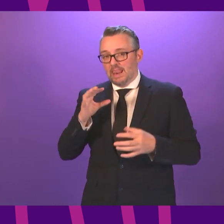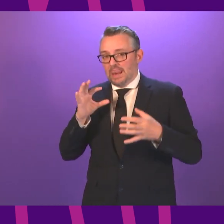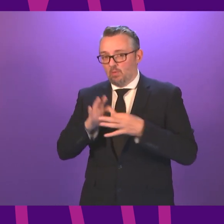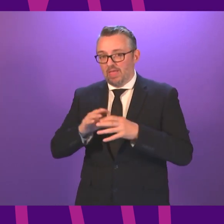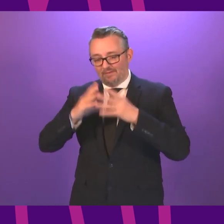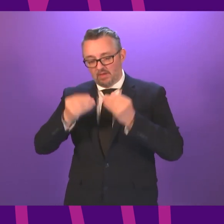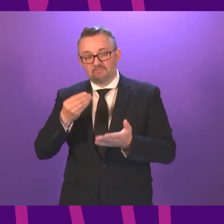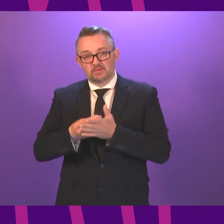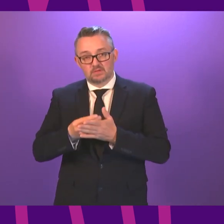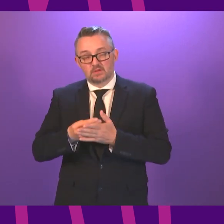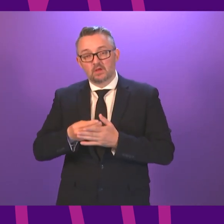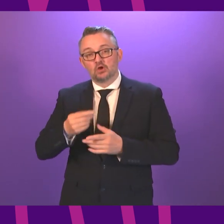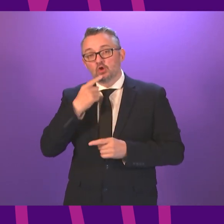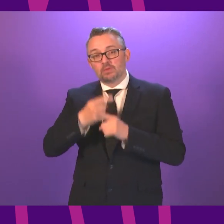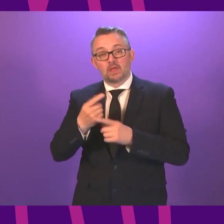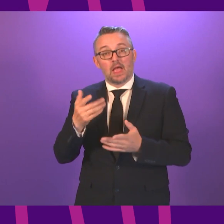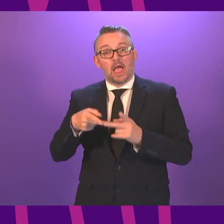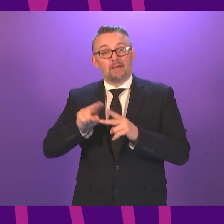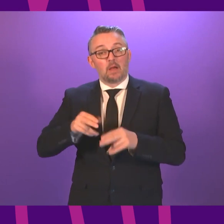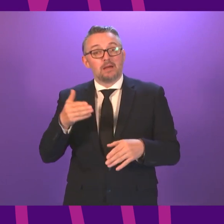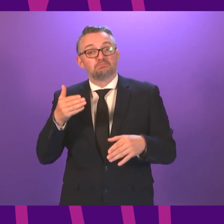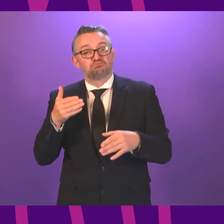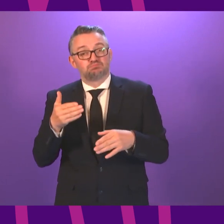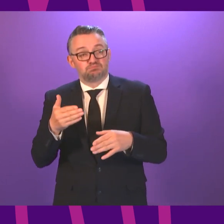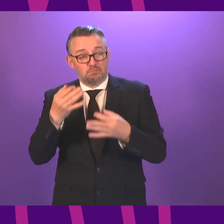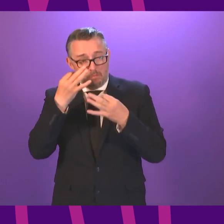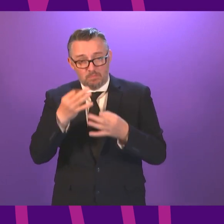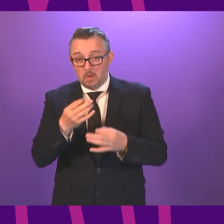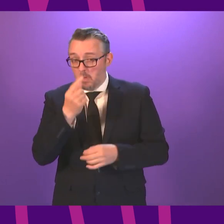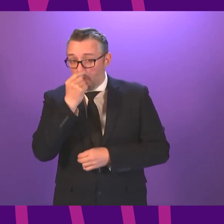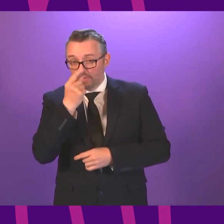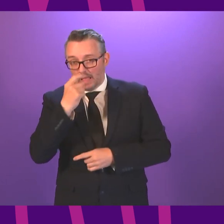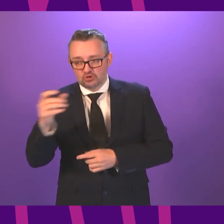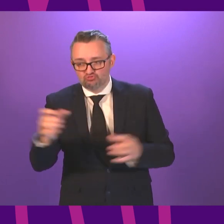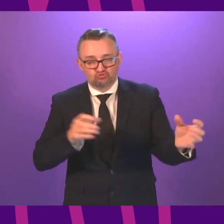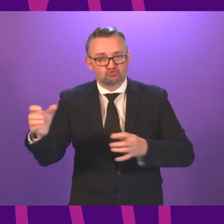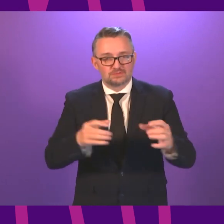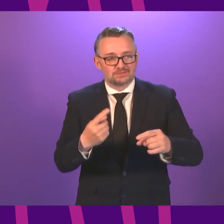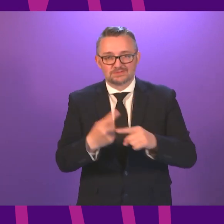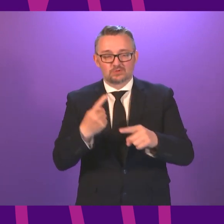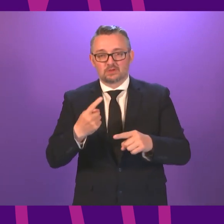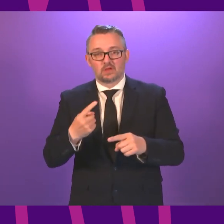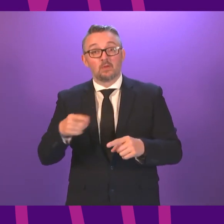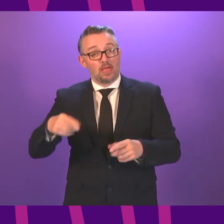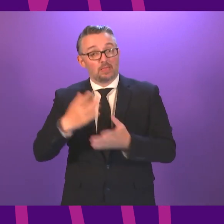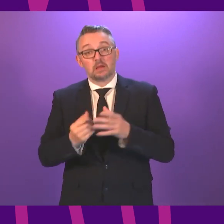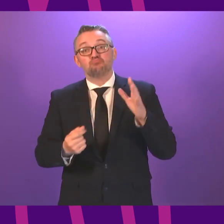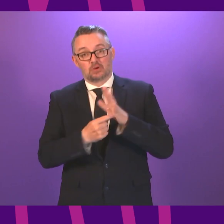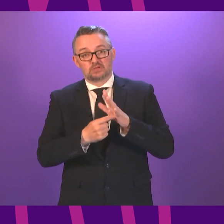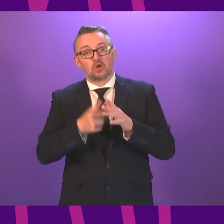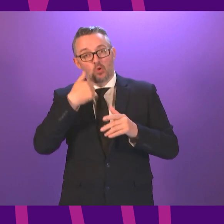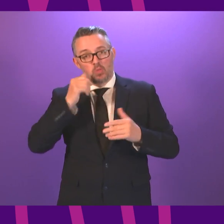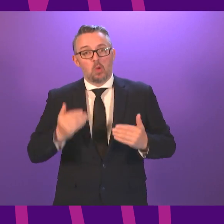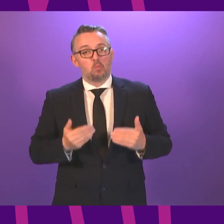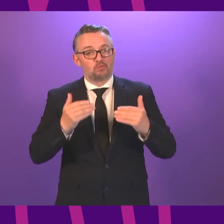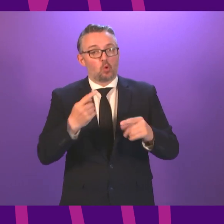it is about how quickly it is practically possible to recruit teachers so this is an important priority for us and we will take that forward